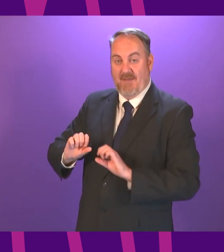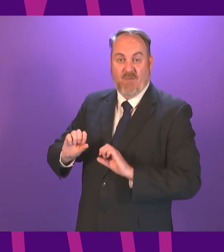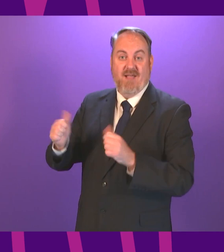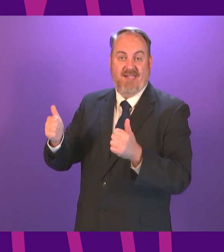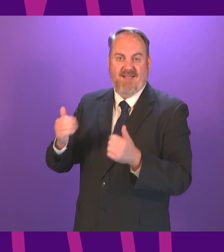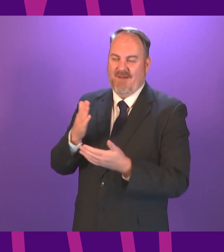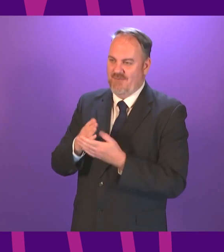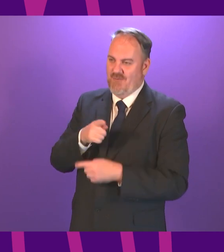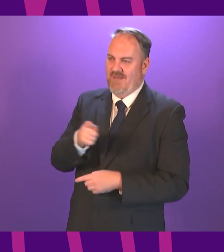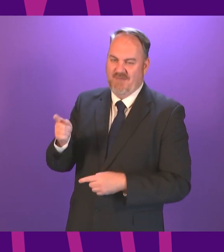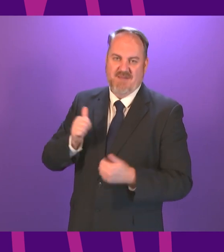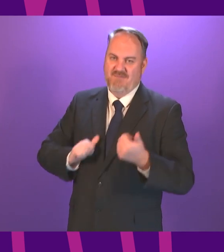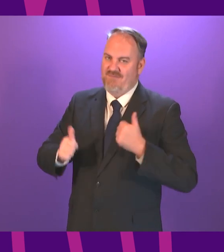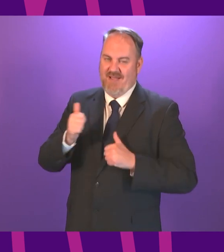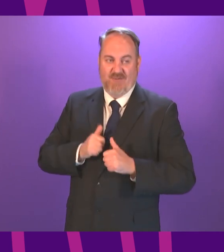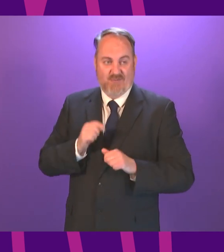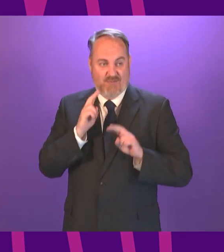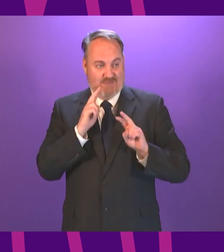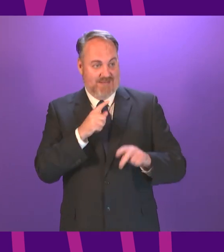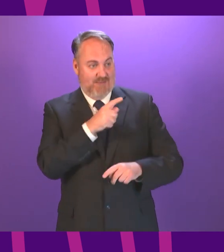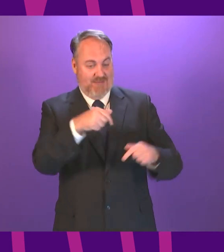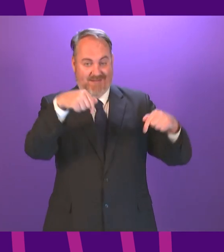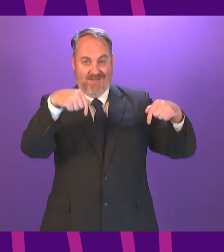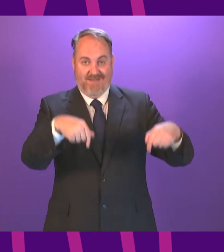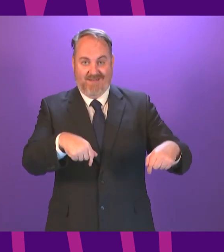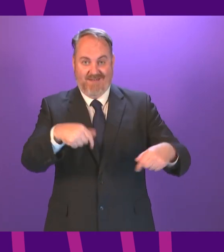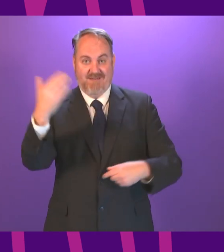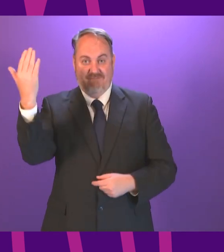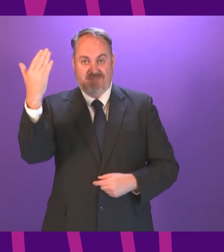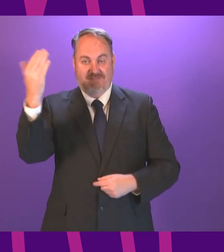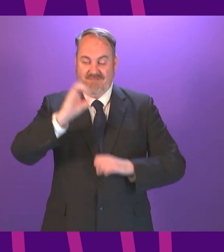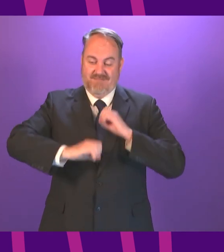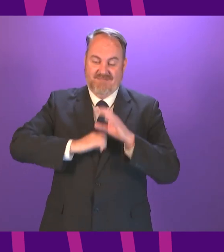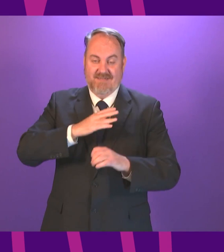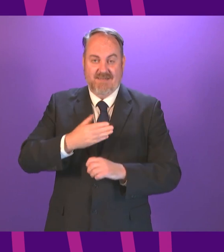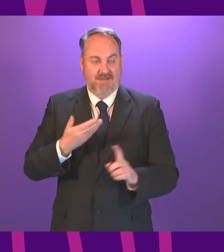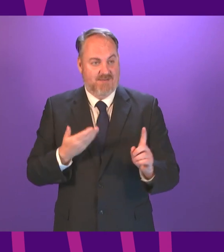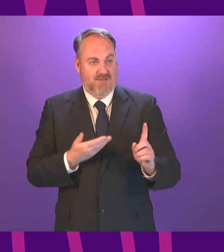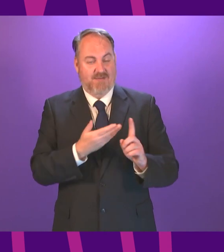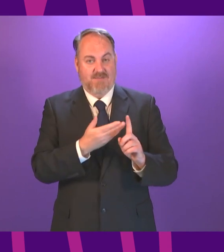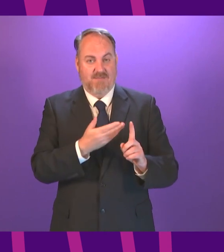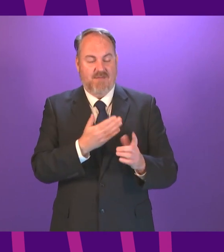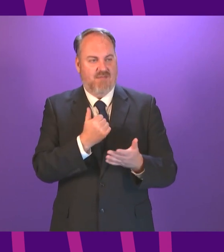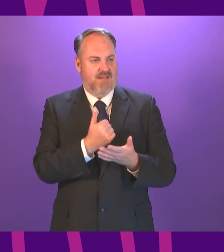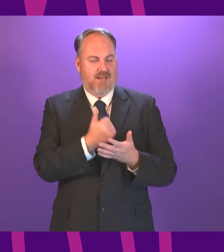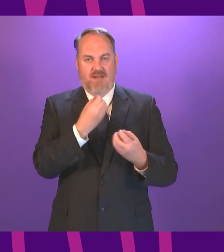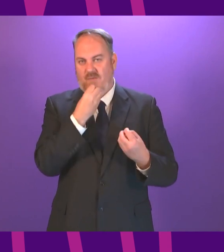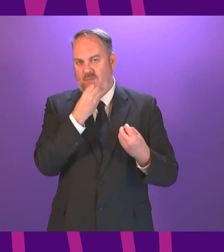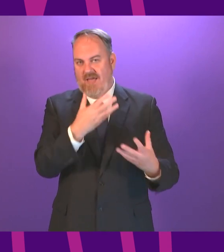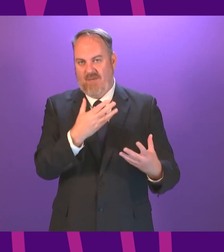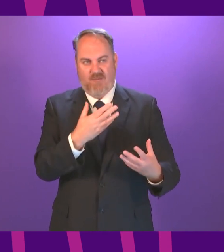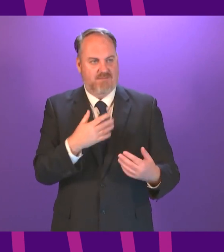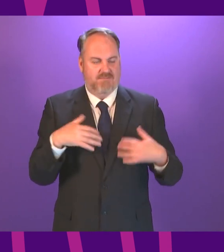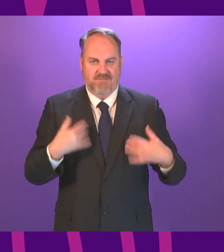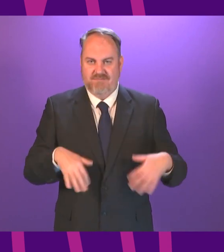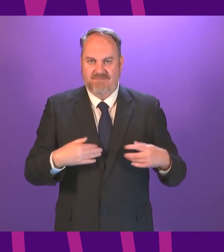I'm sure he would be very proud to see you and his family very proud to see you in this chamber you are not just excellent in your own right very clearly